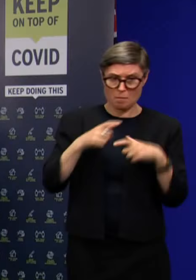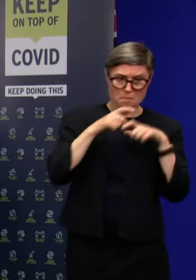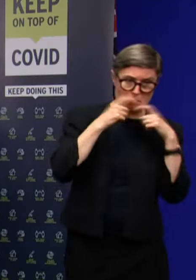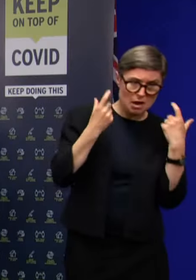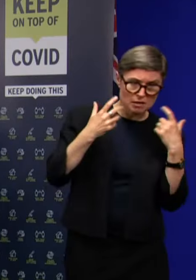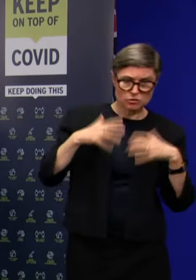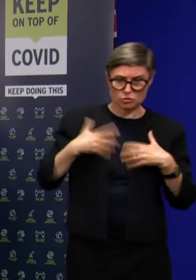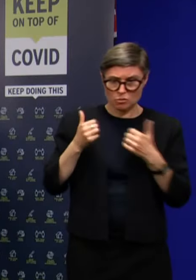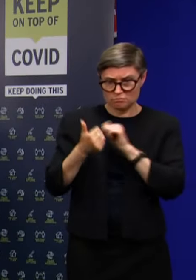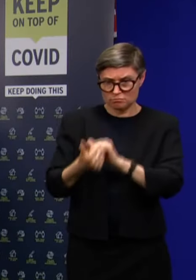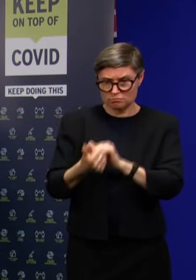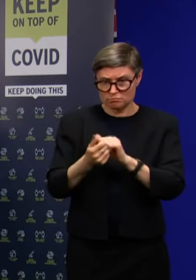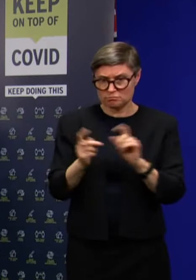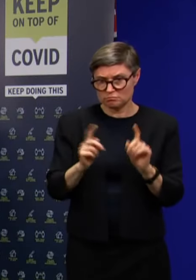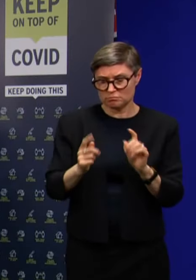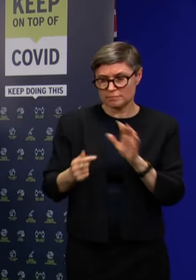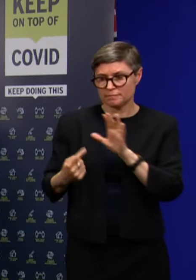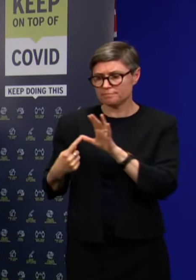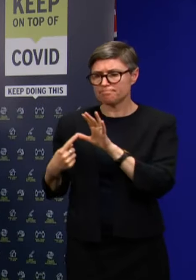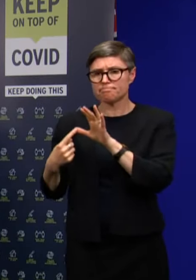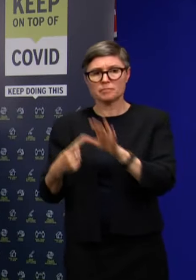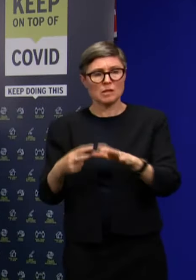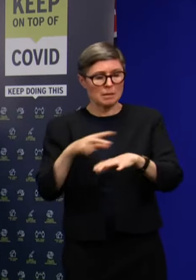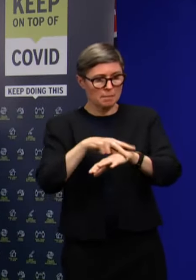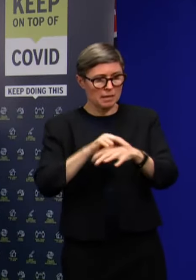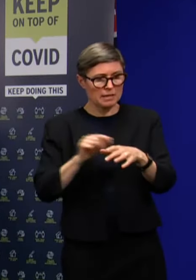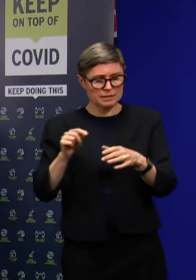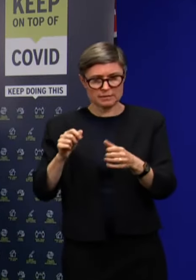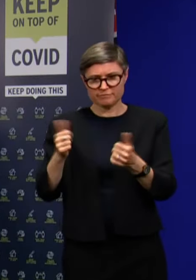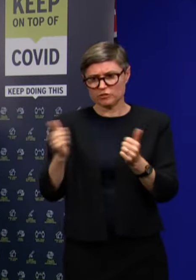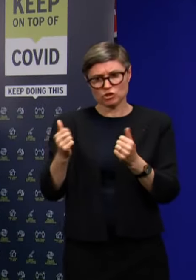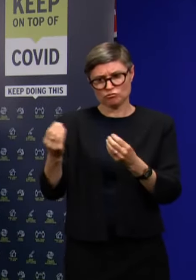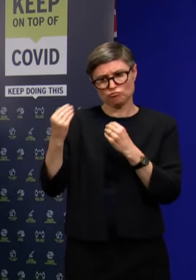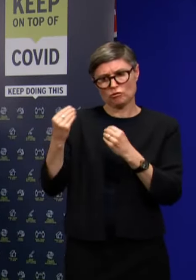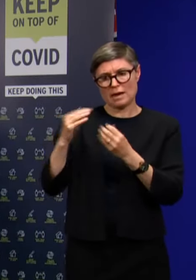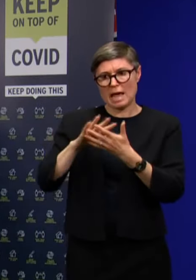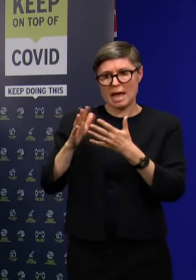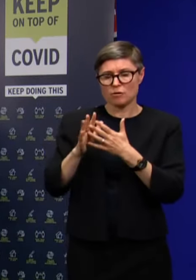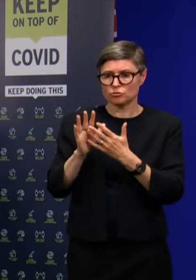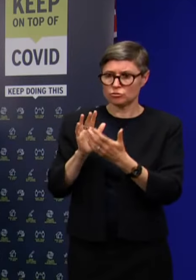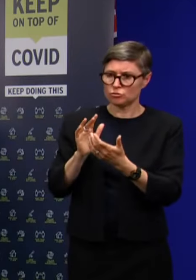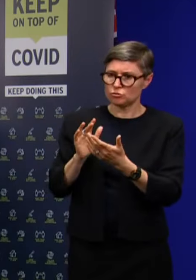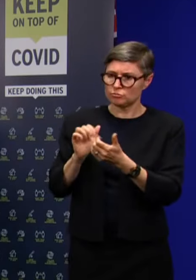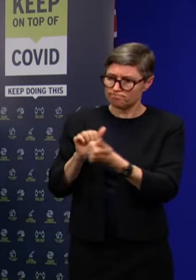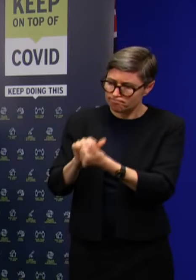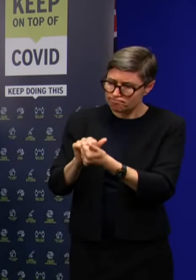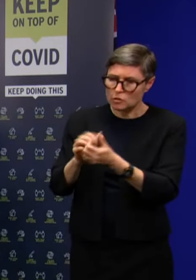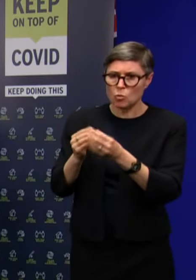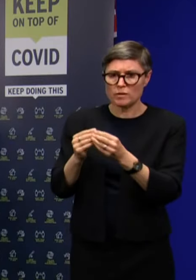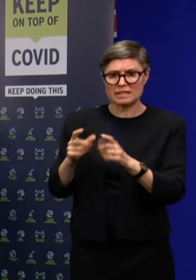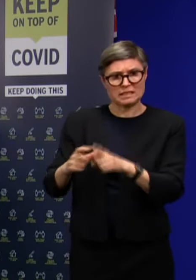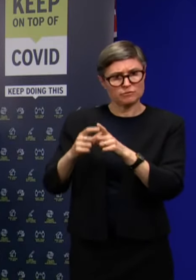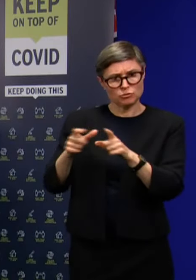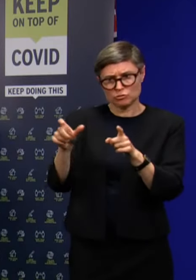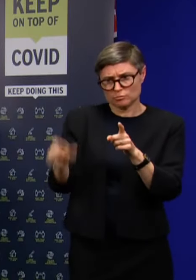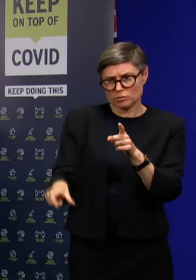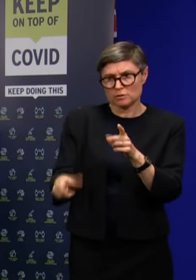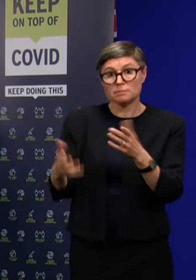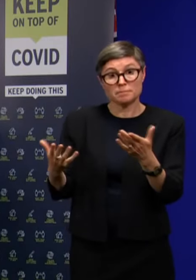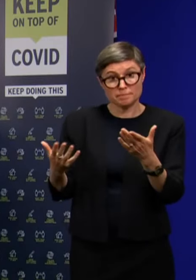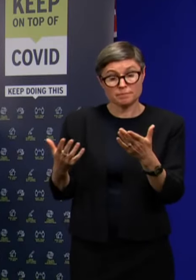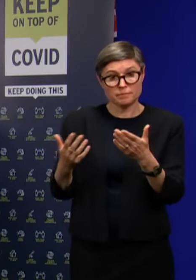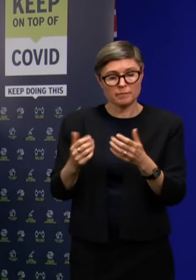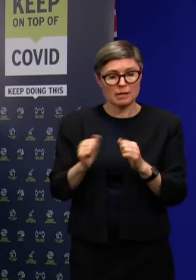basically? Police officers are trained to negotiate with difficult people. And as part of that negotiation strategies, there